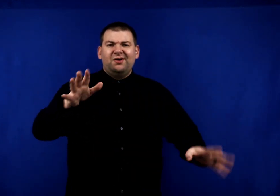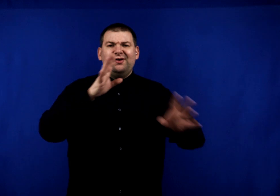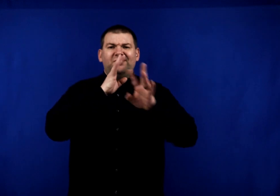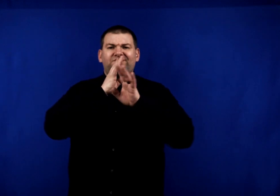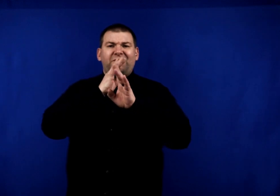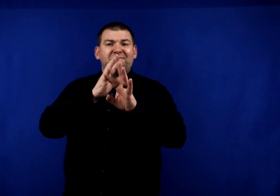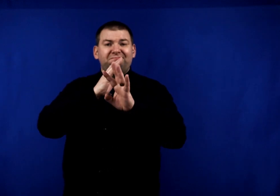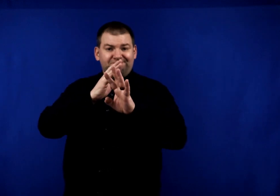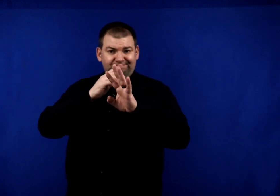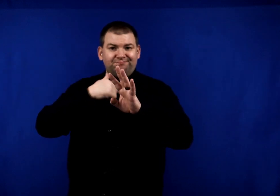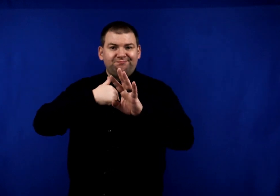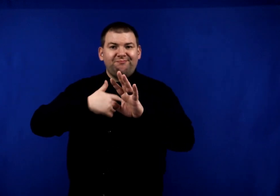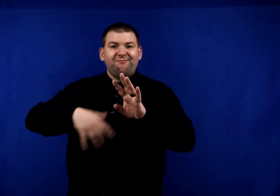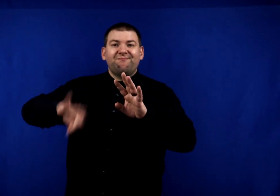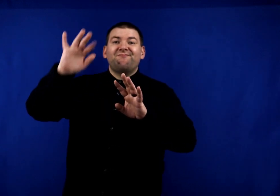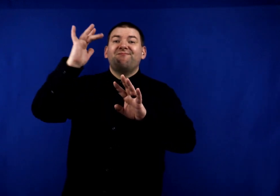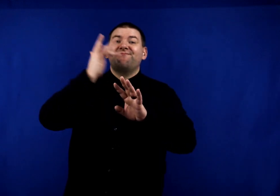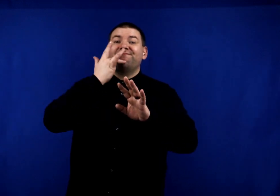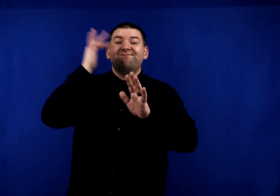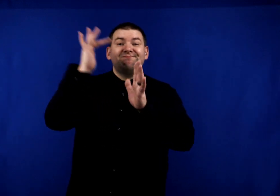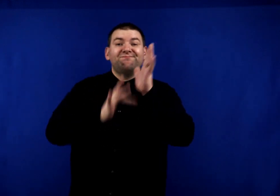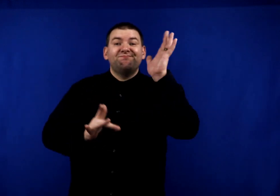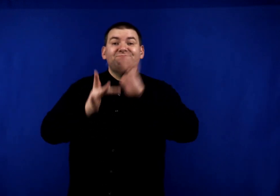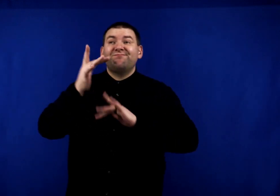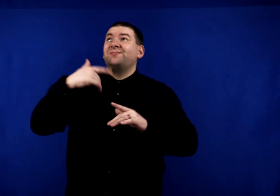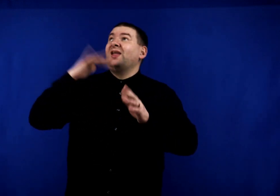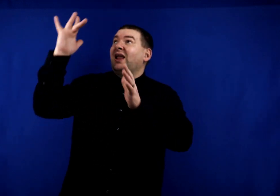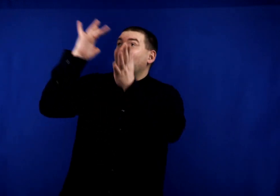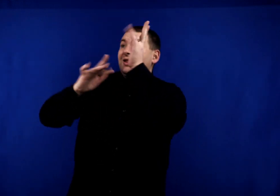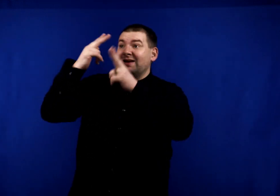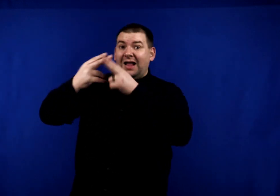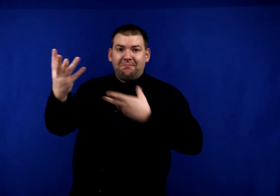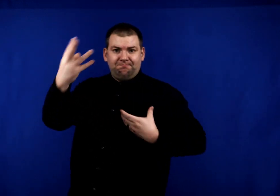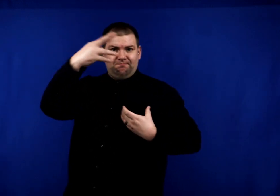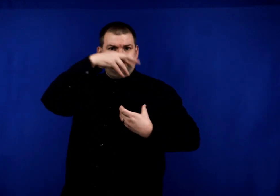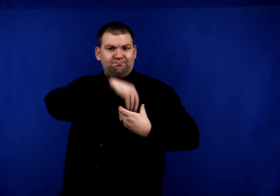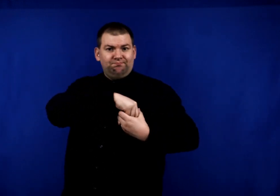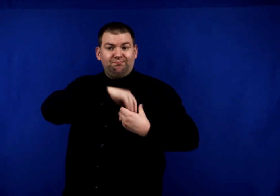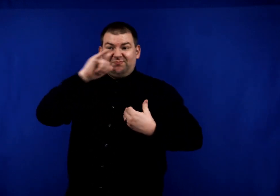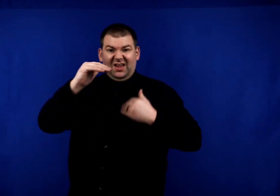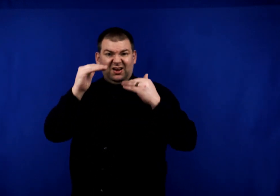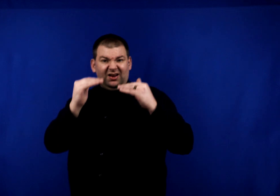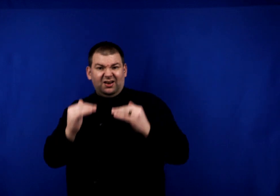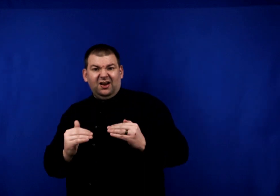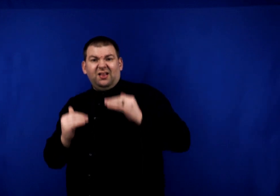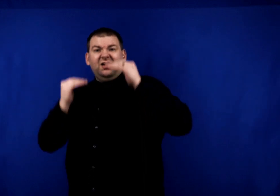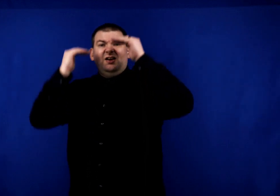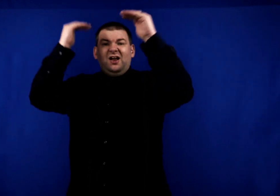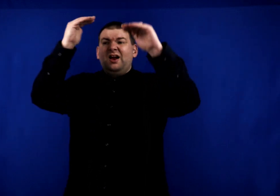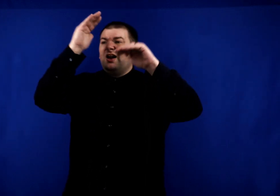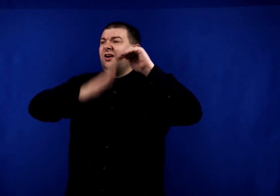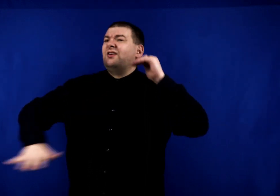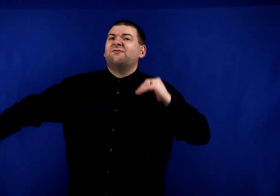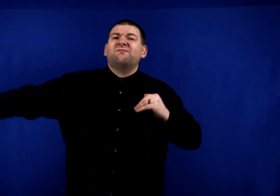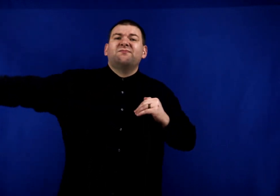soul's been spoken for, I have found favor now I wear the name that is higher than